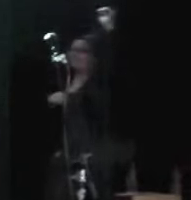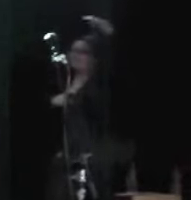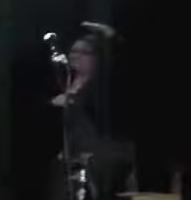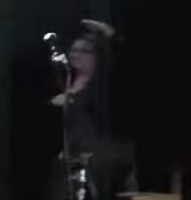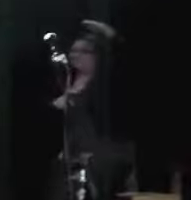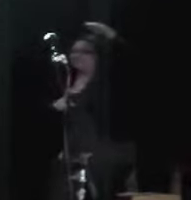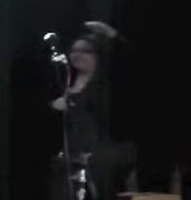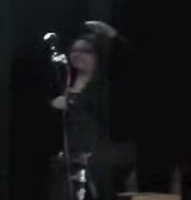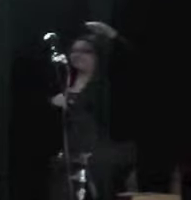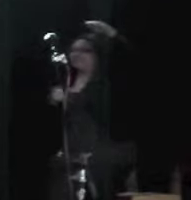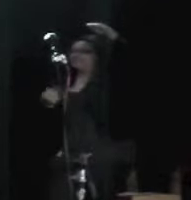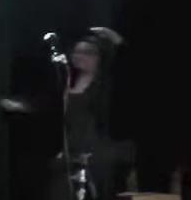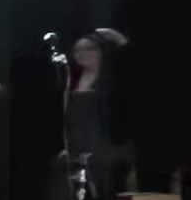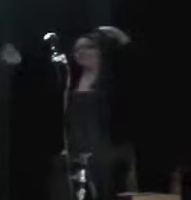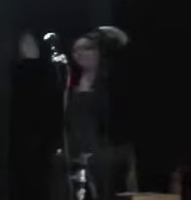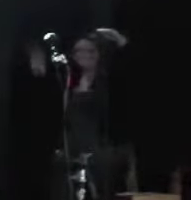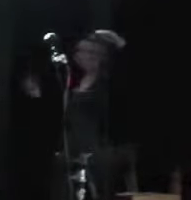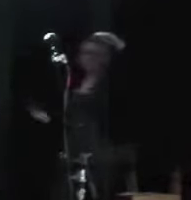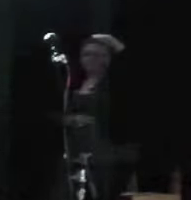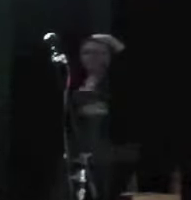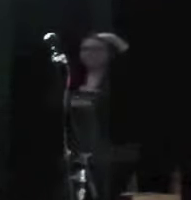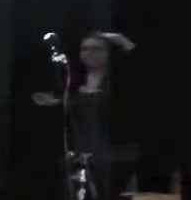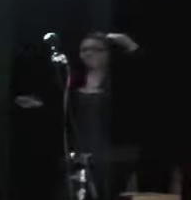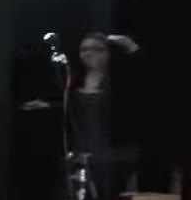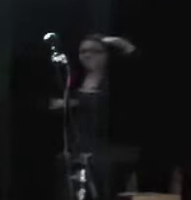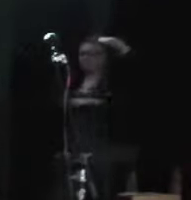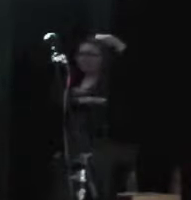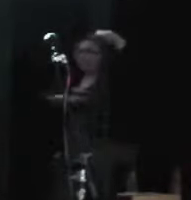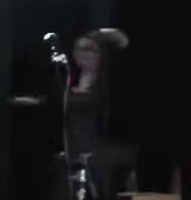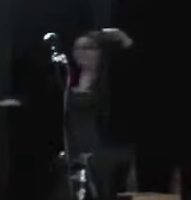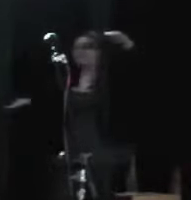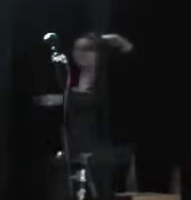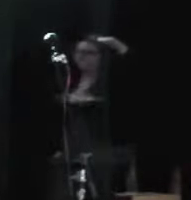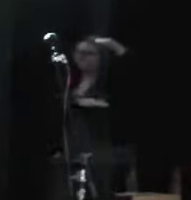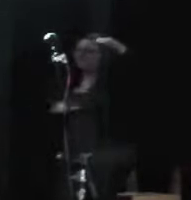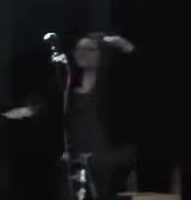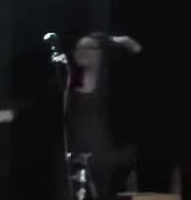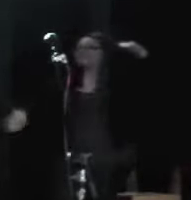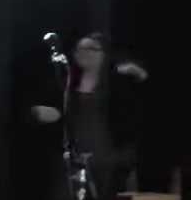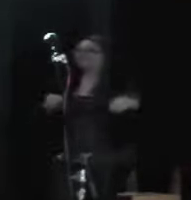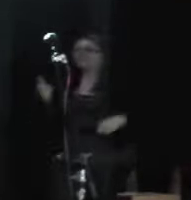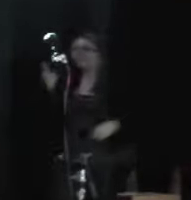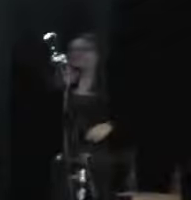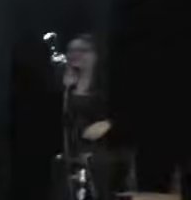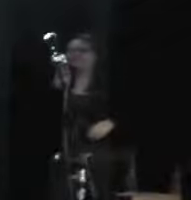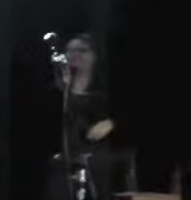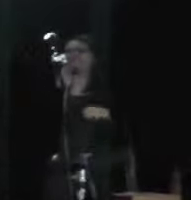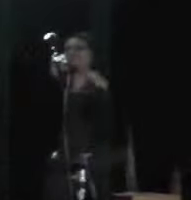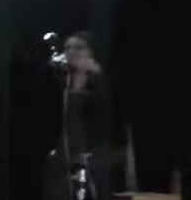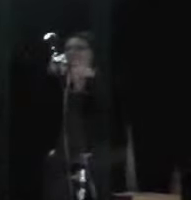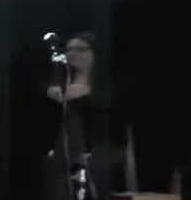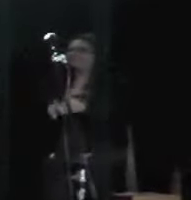hide in love Ain't no time to go in love Ain't no people